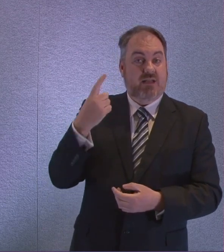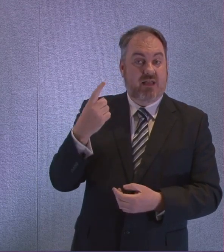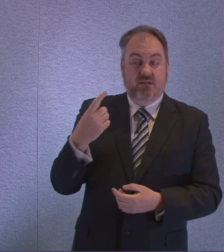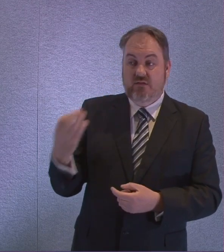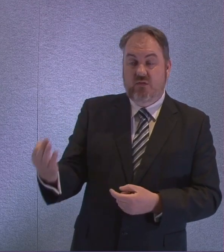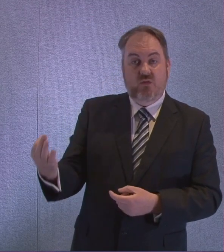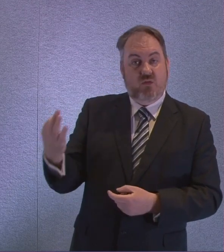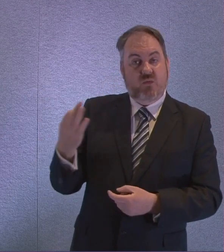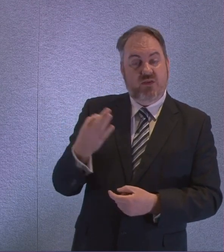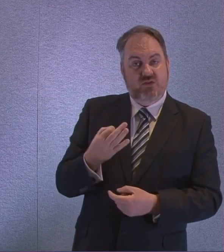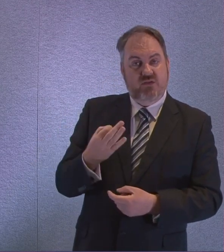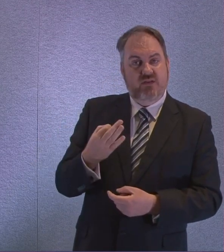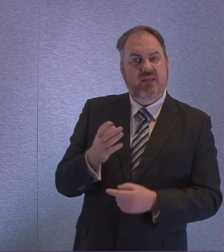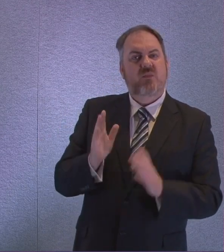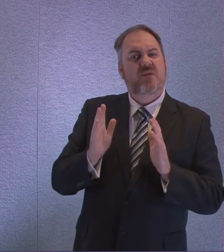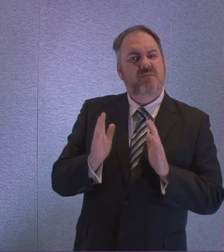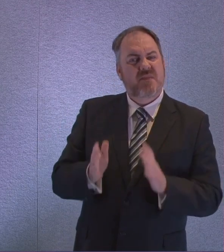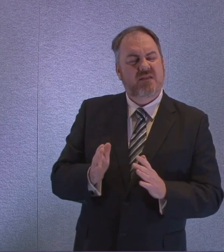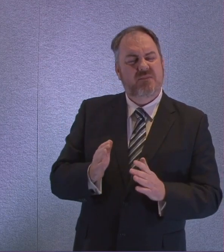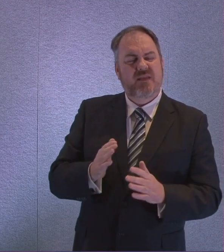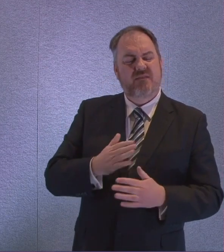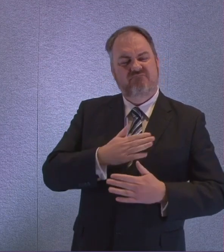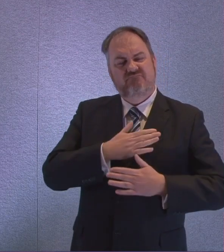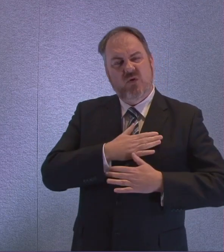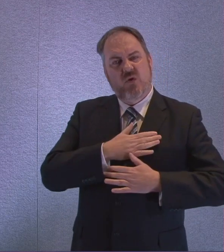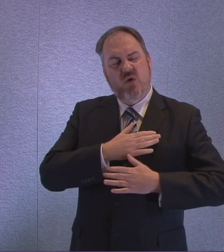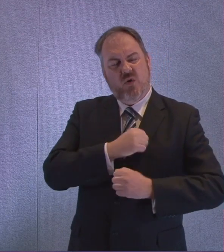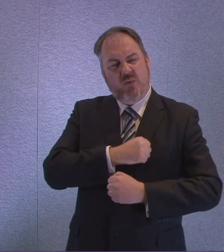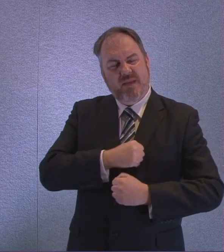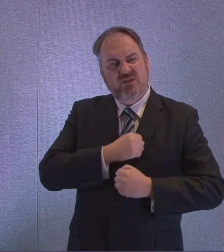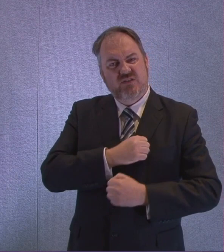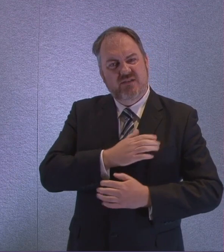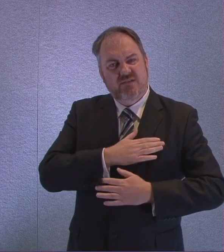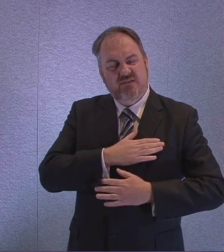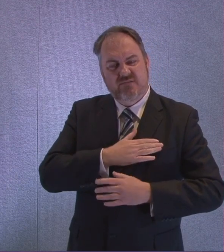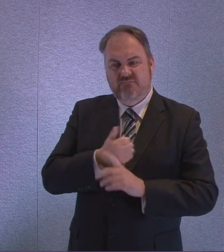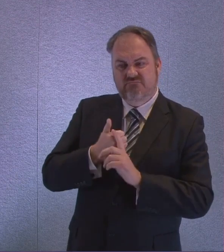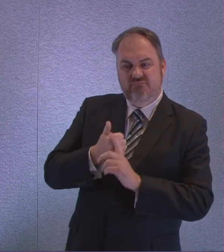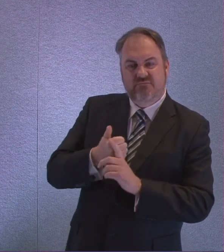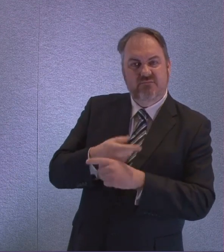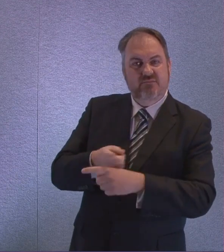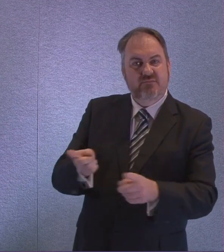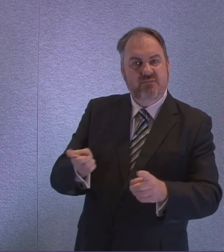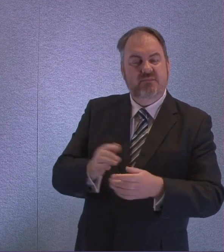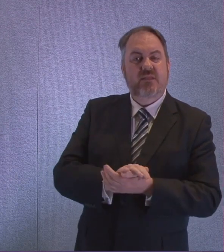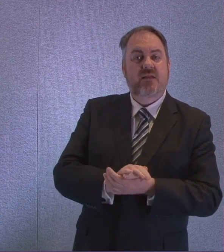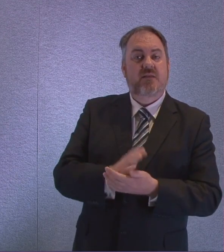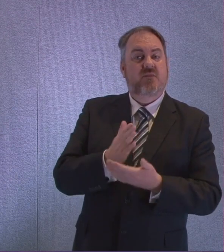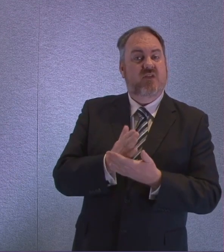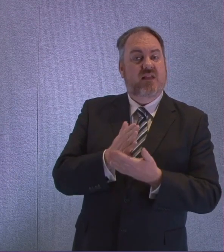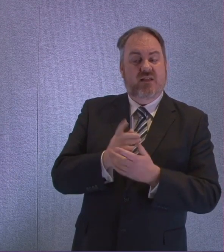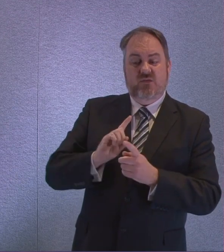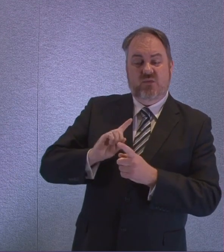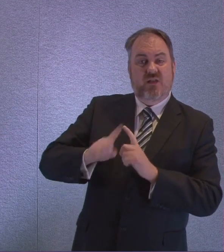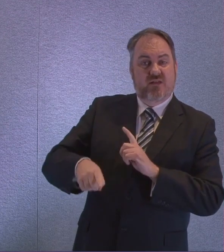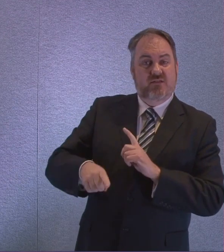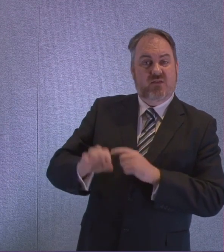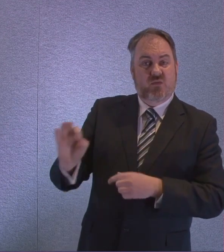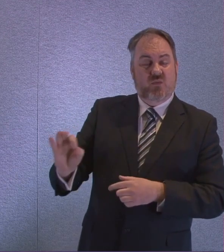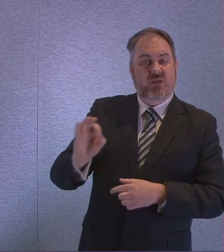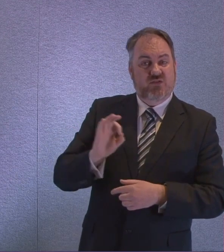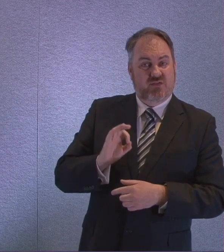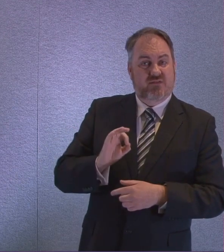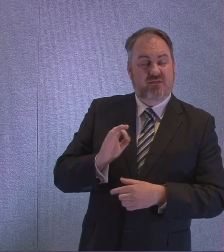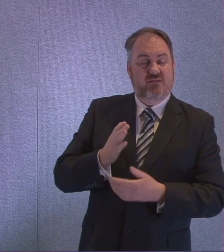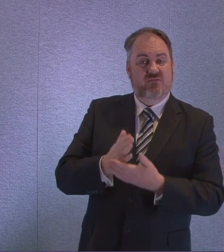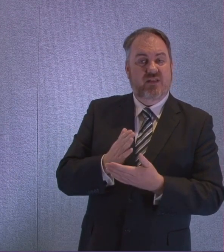the importance of compassion and every aspect of our response to this. The first point I would make is simply that we need to make sure we